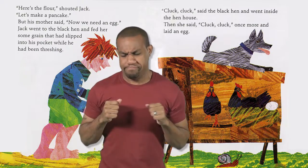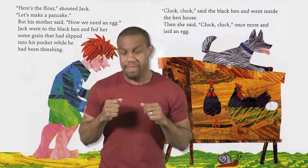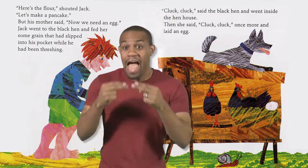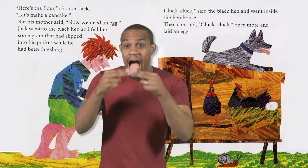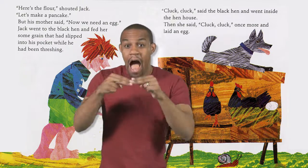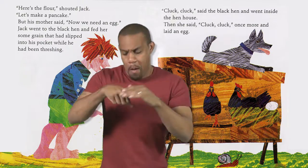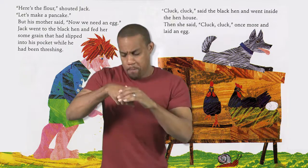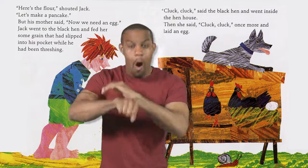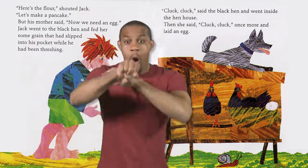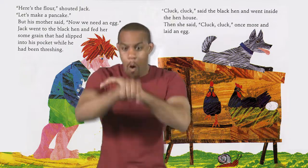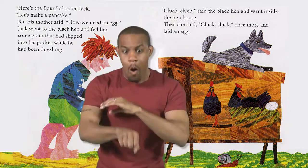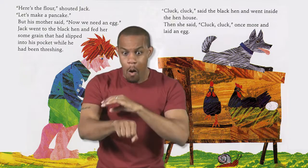And laid an egg